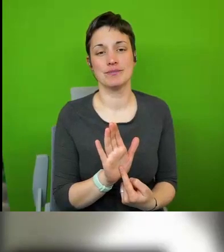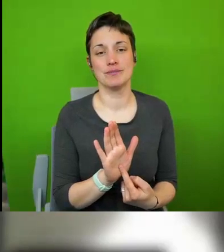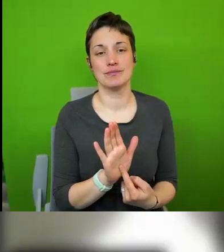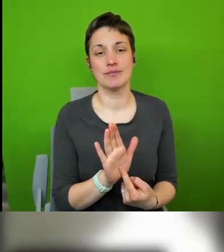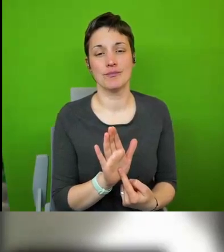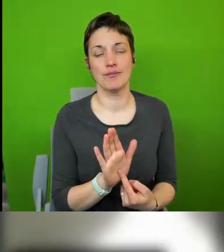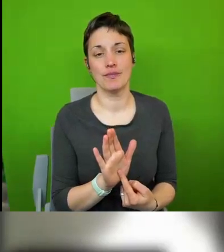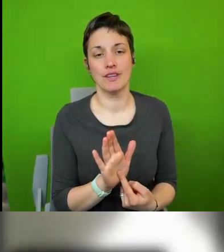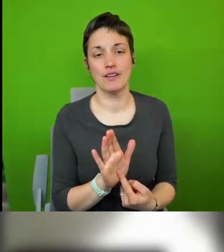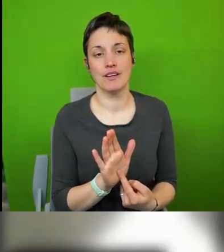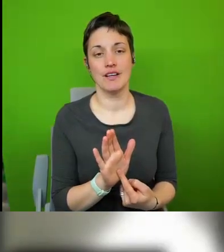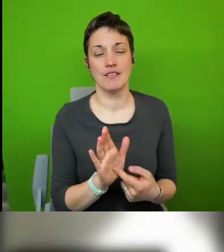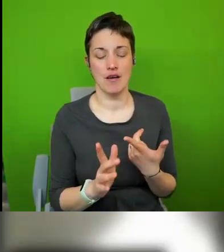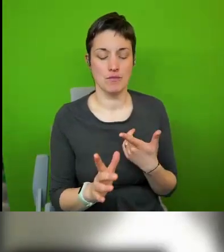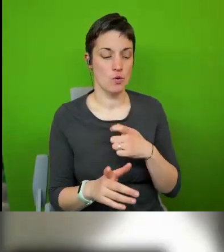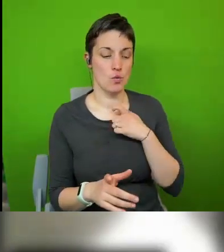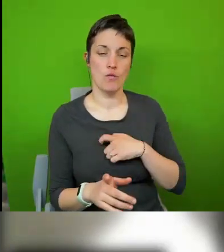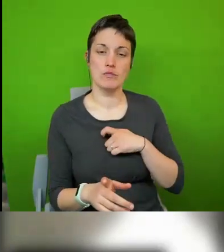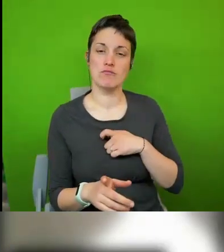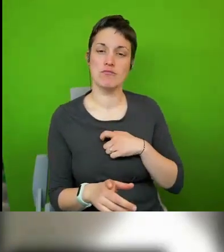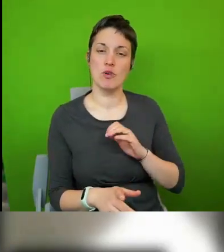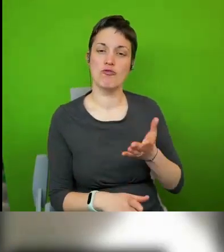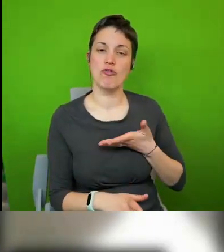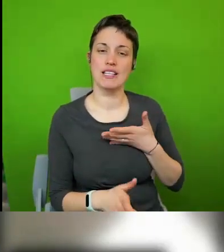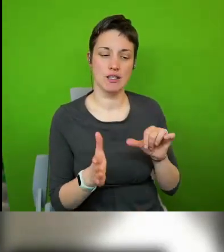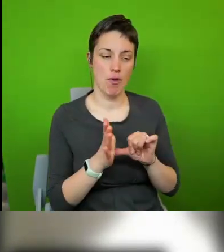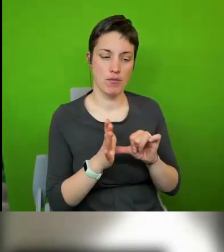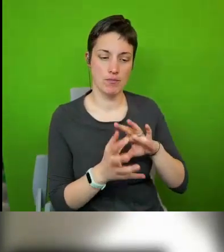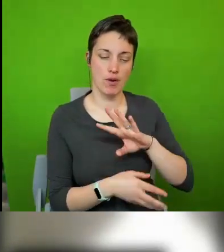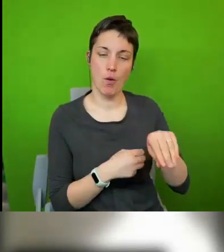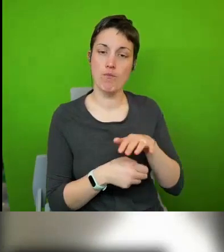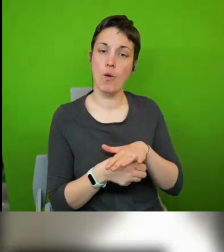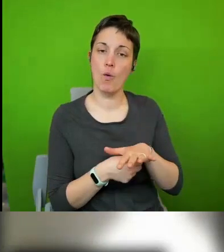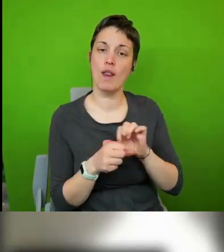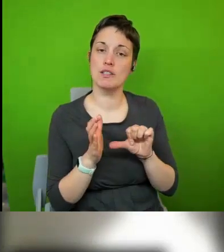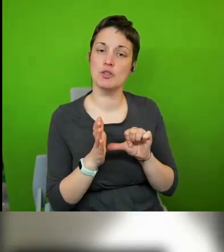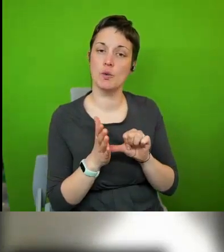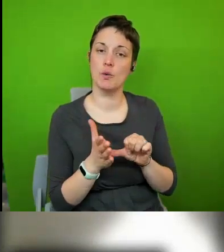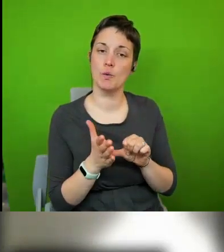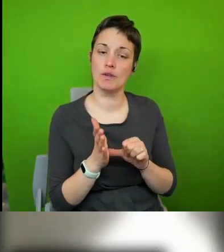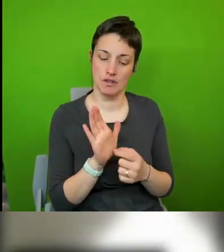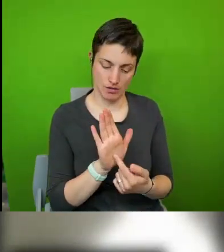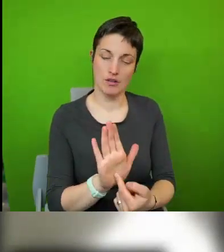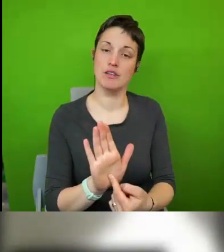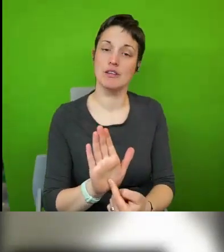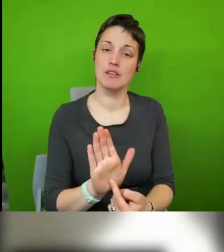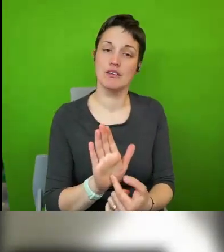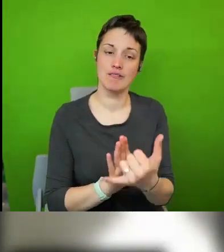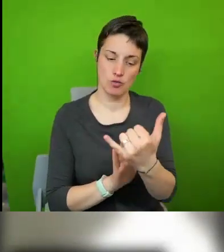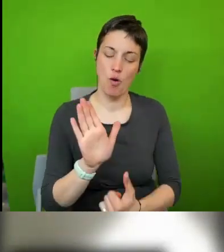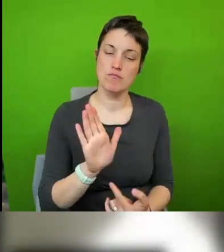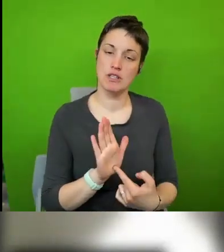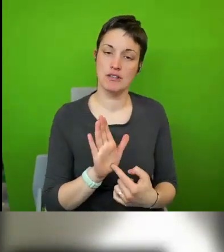rights problems into local issues and makes it clear that this is an issue that you have a document that you can